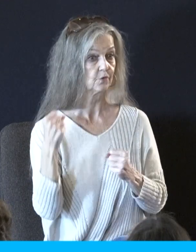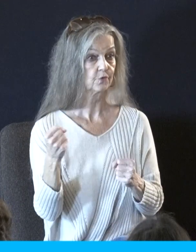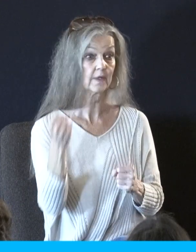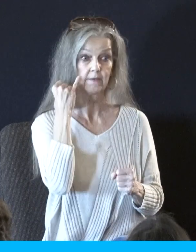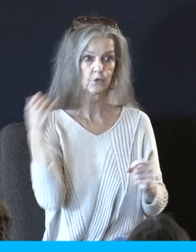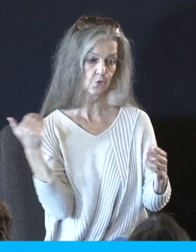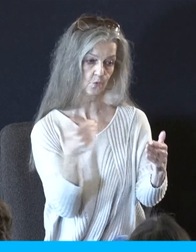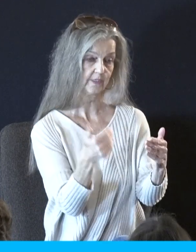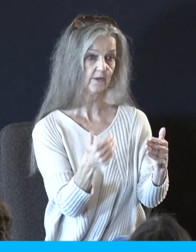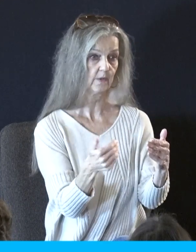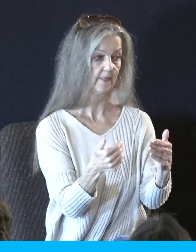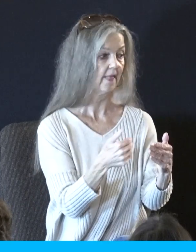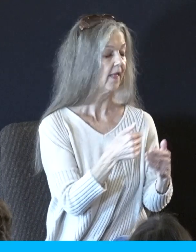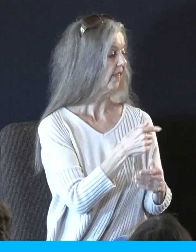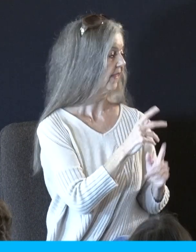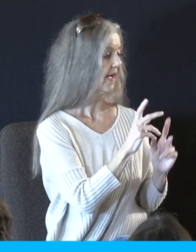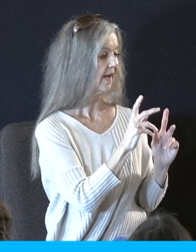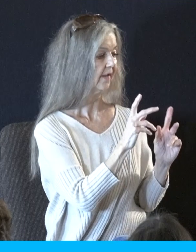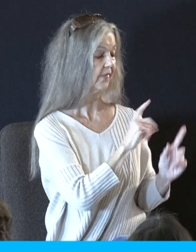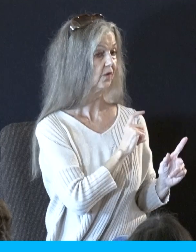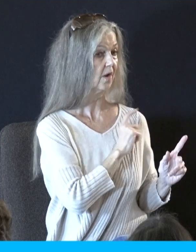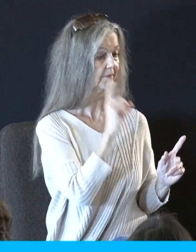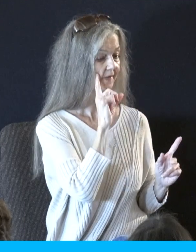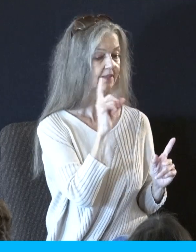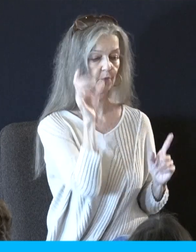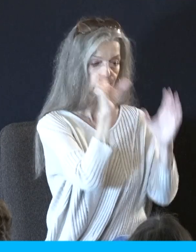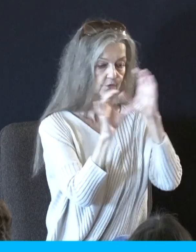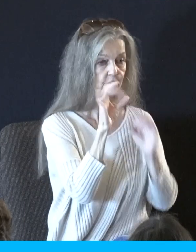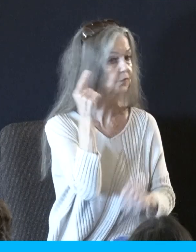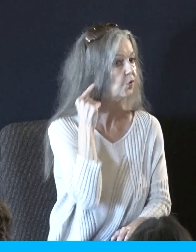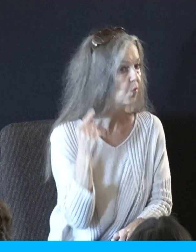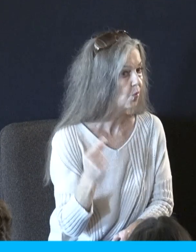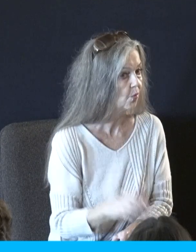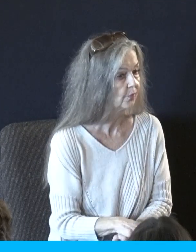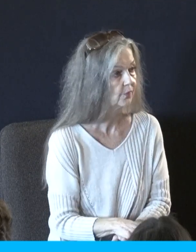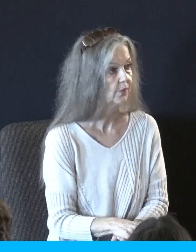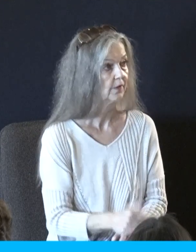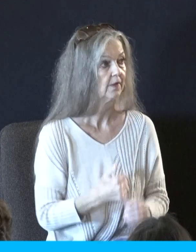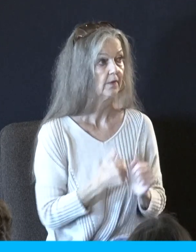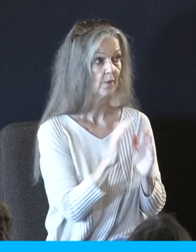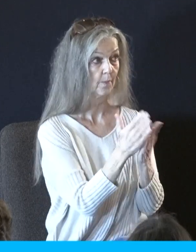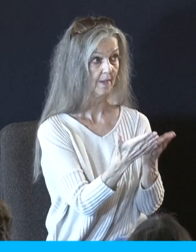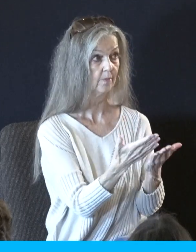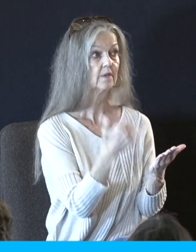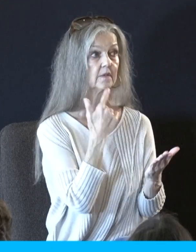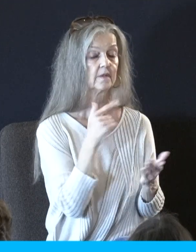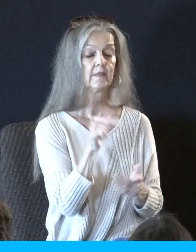searching for gold. According to the Bible, the worshippers of the golden calf say, These are your gods, O Israel.